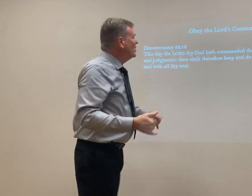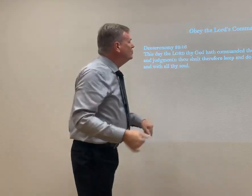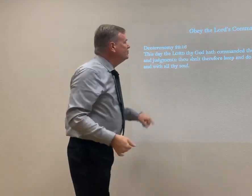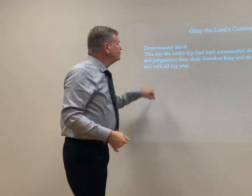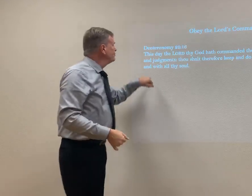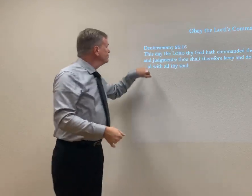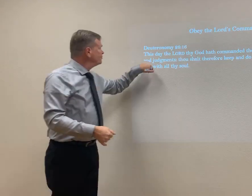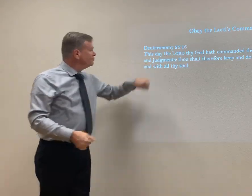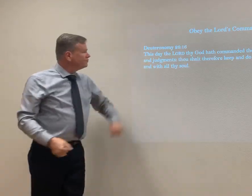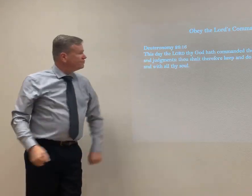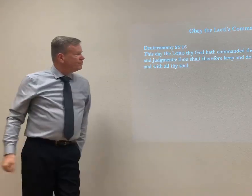countries in their worship, in their lifestyle.